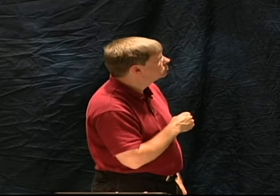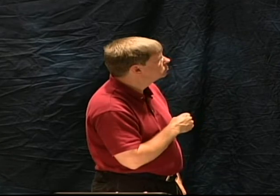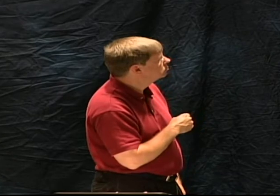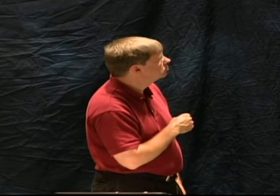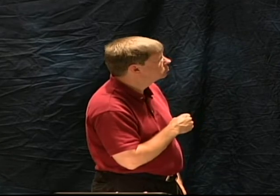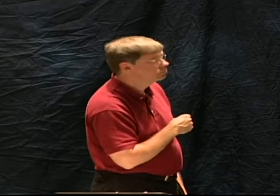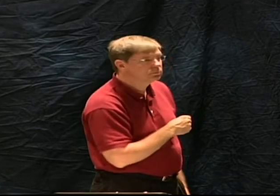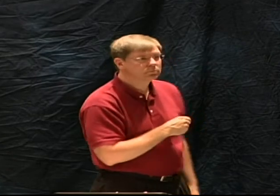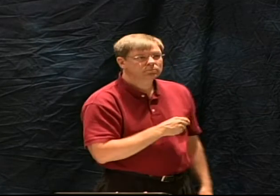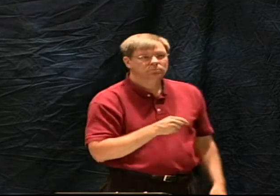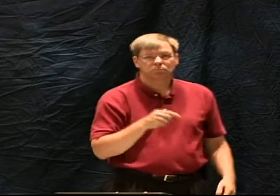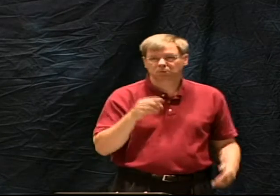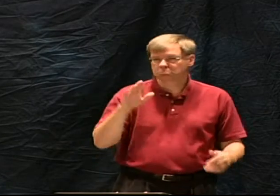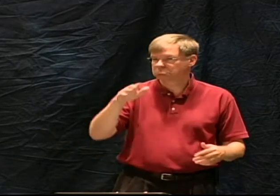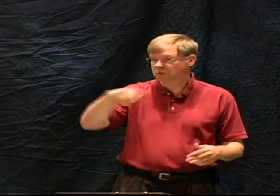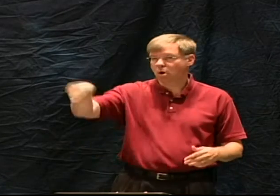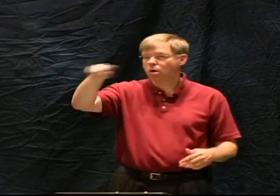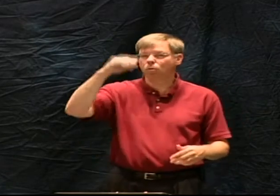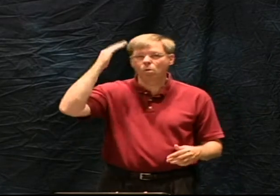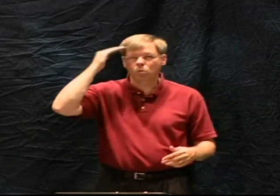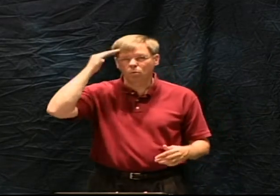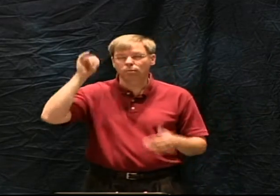so who sat down the words of the Bible